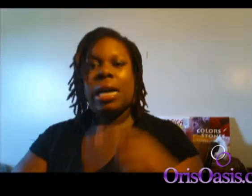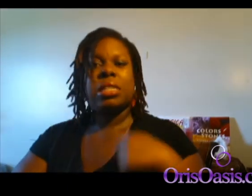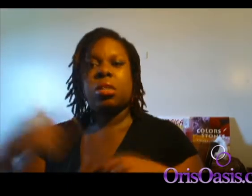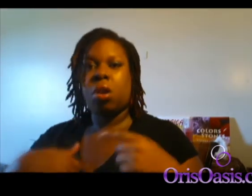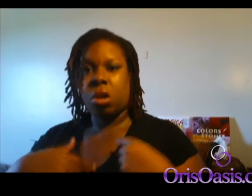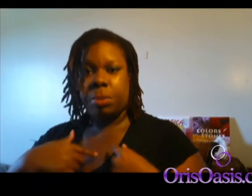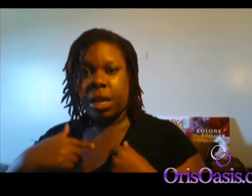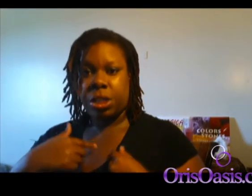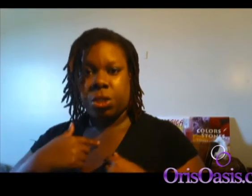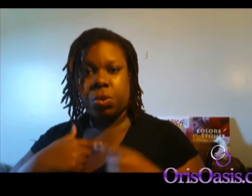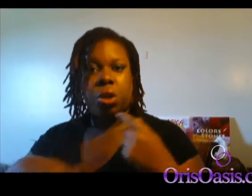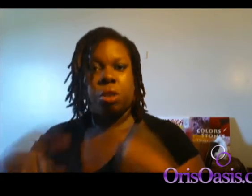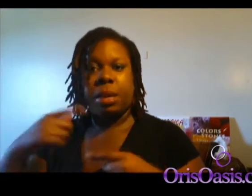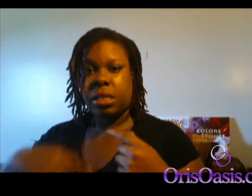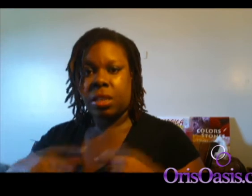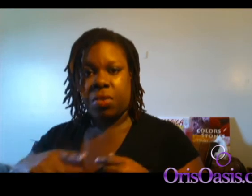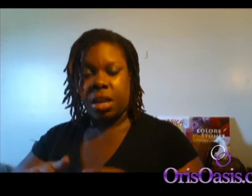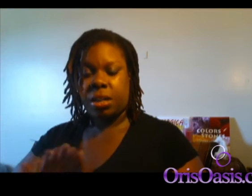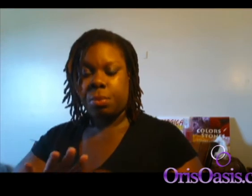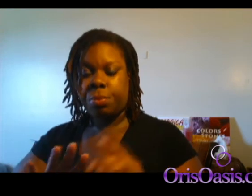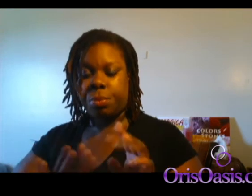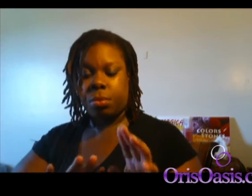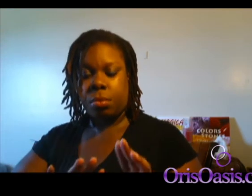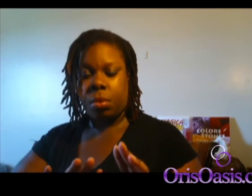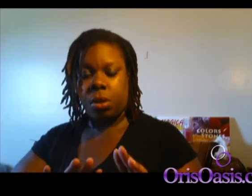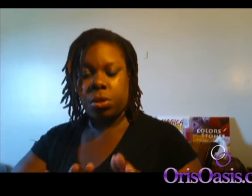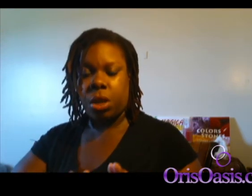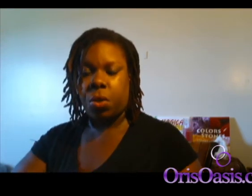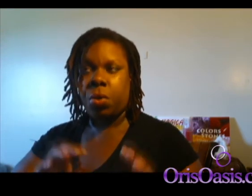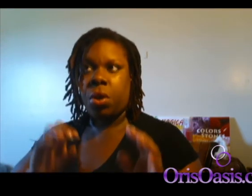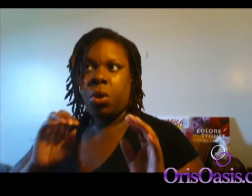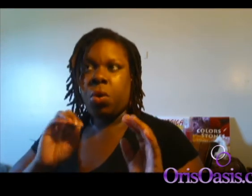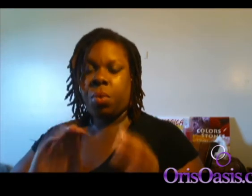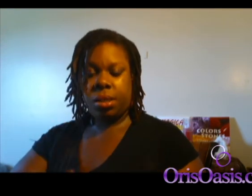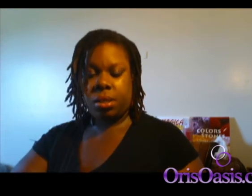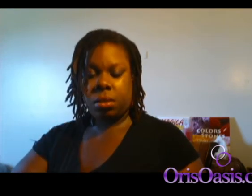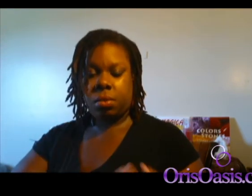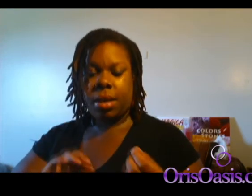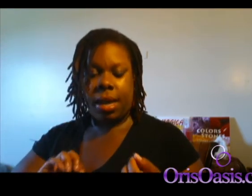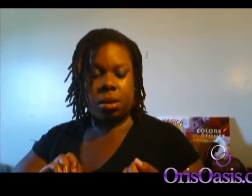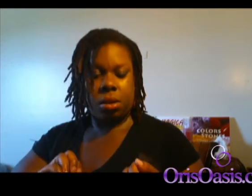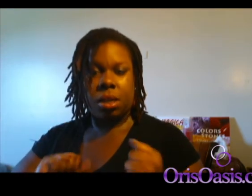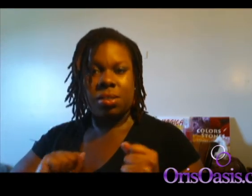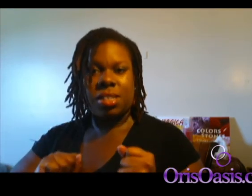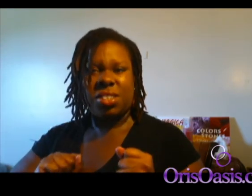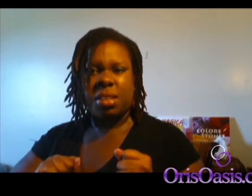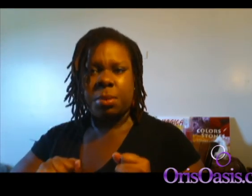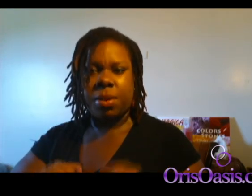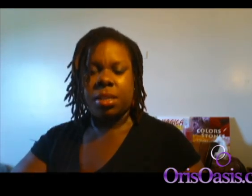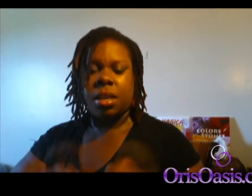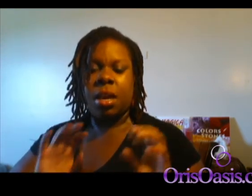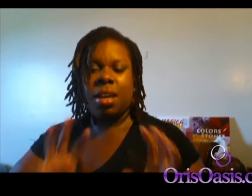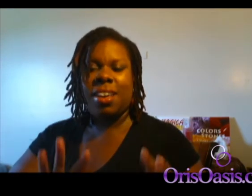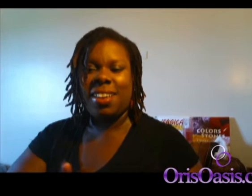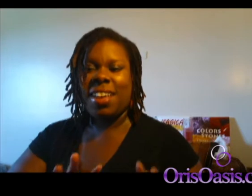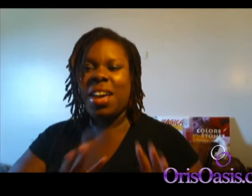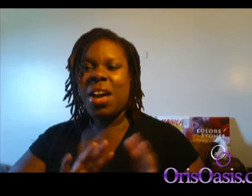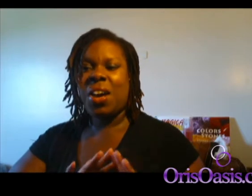it still all goes back to you, and all goes back to self-knowledge. So, once, oh, I hate dirty nails. It tries to be crazy. Okay,